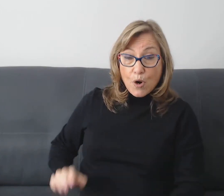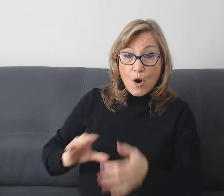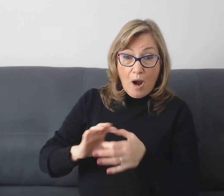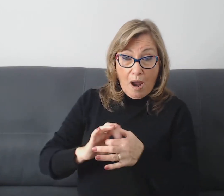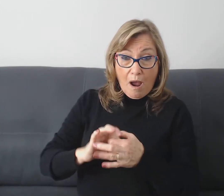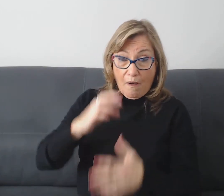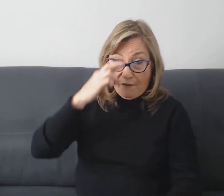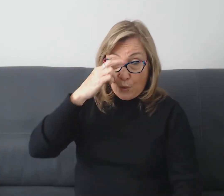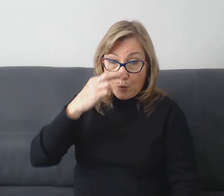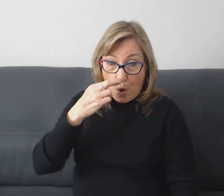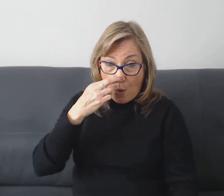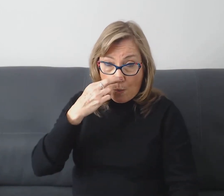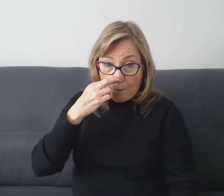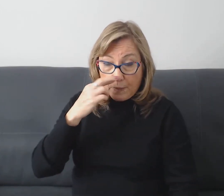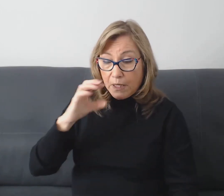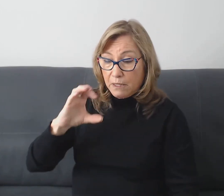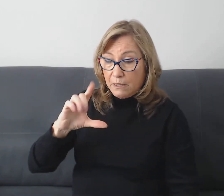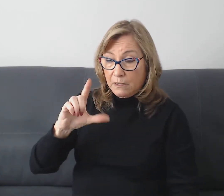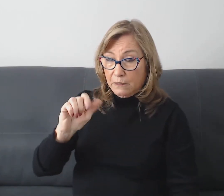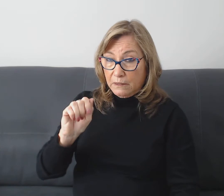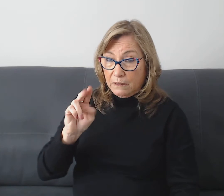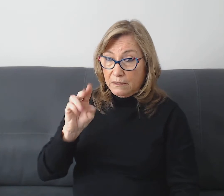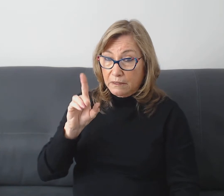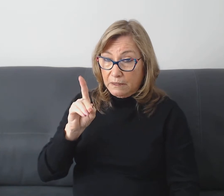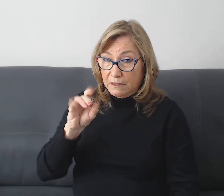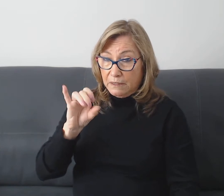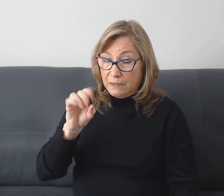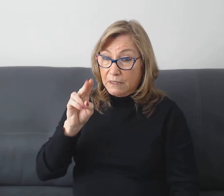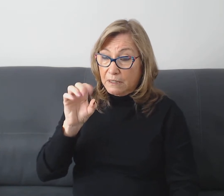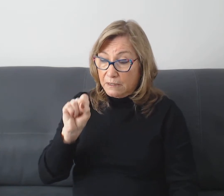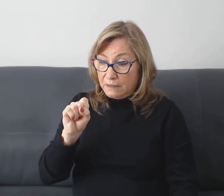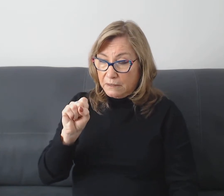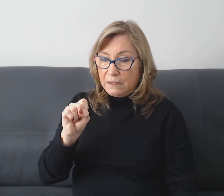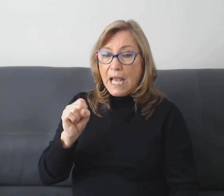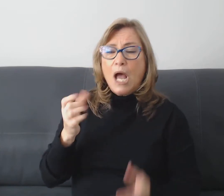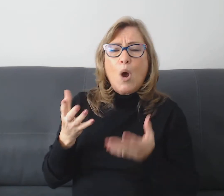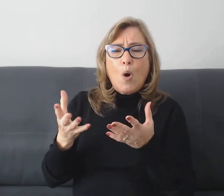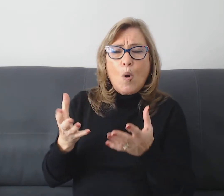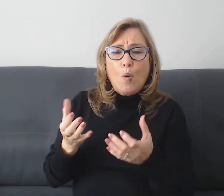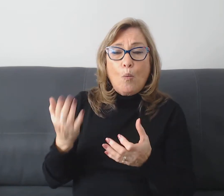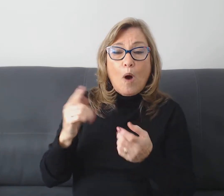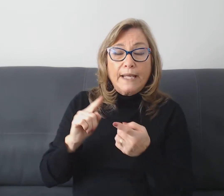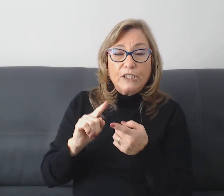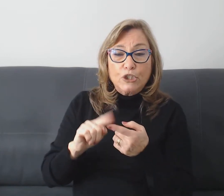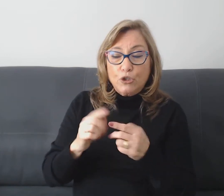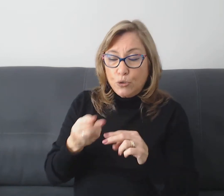wanted to increase the size of his army.